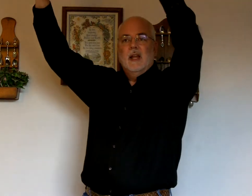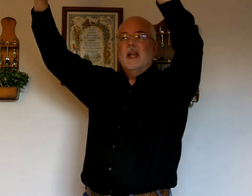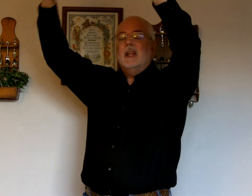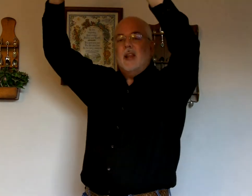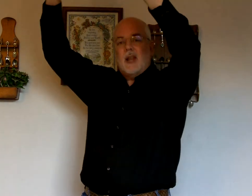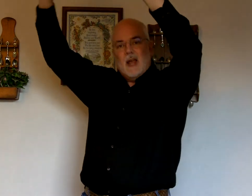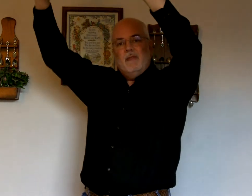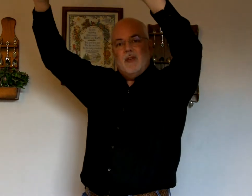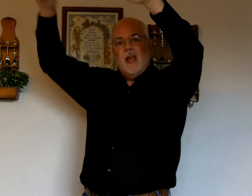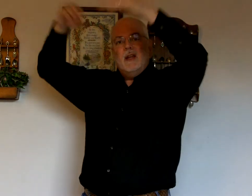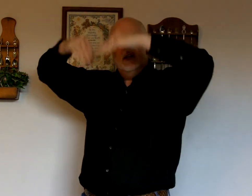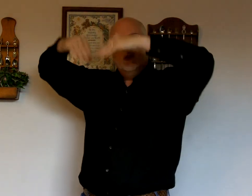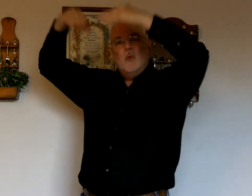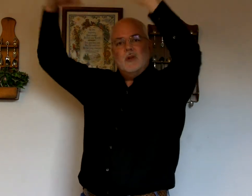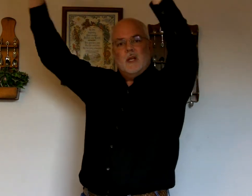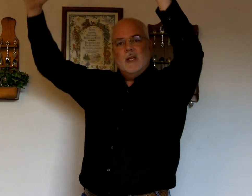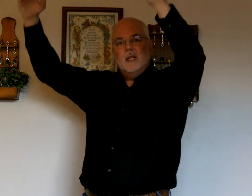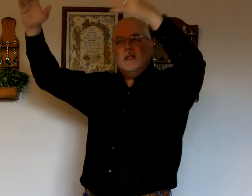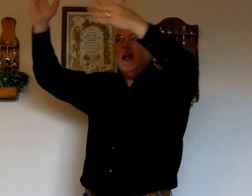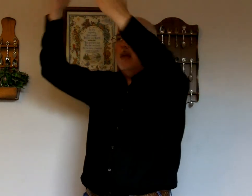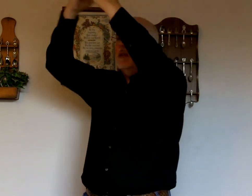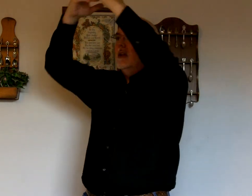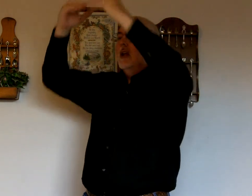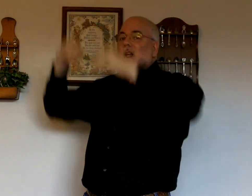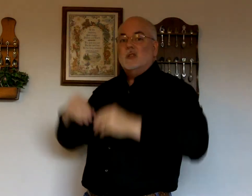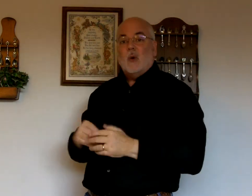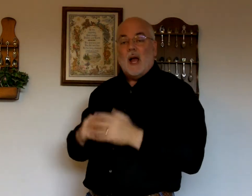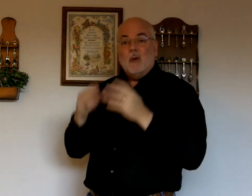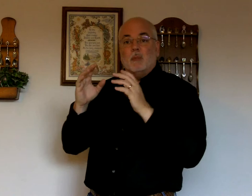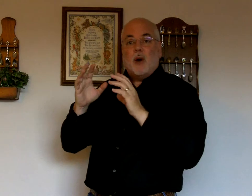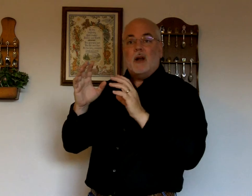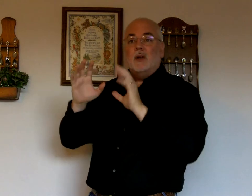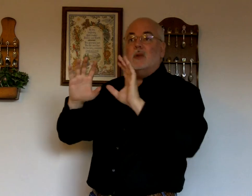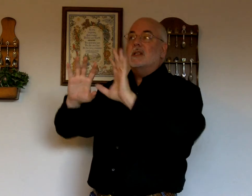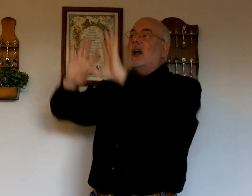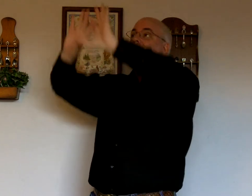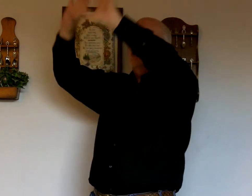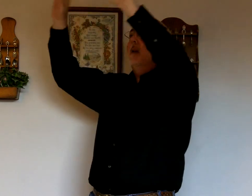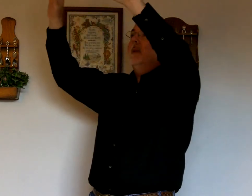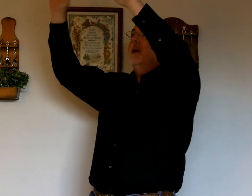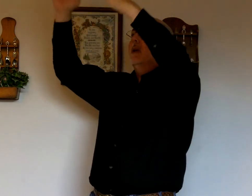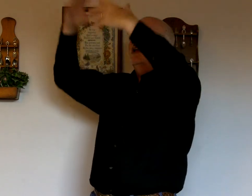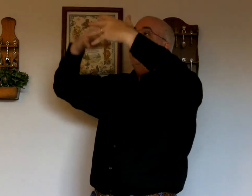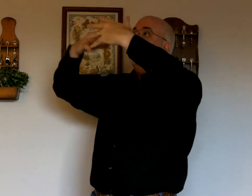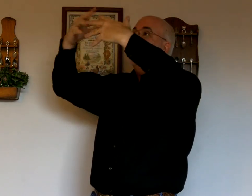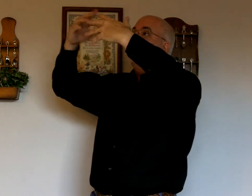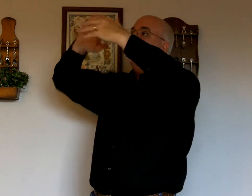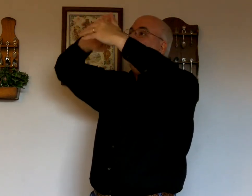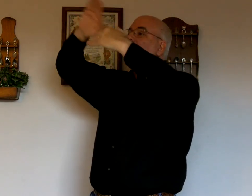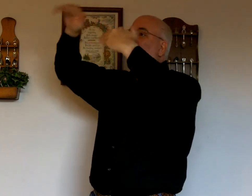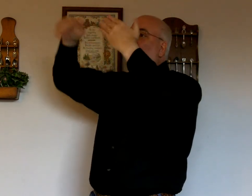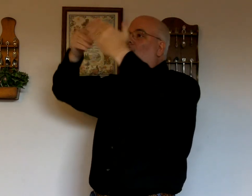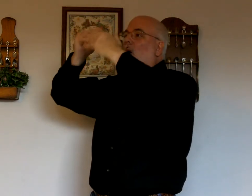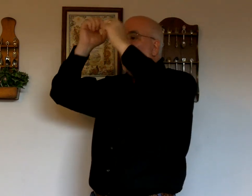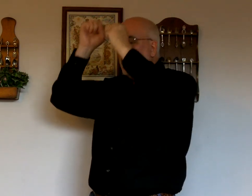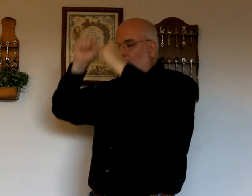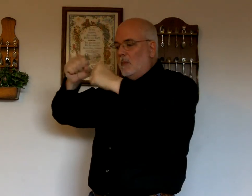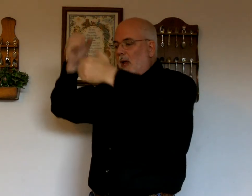The life gate is the one that leads us to heaven. So, I would probably do the sign up here. Life gate that all may